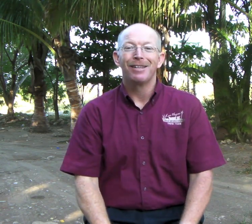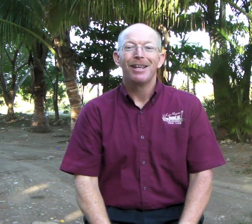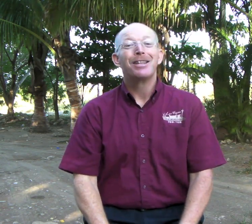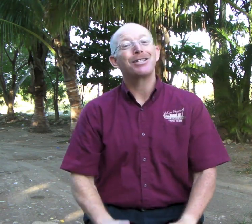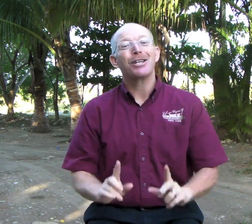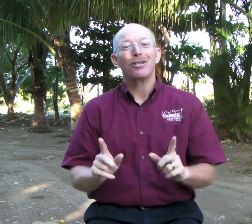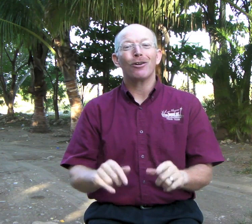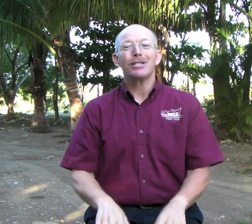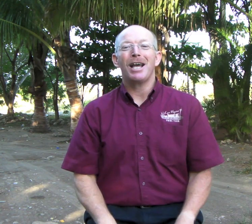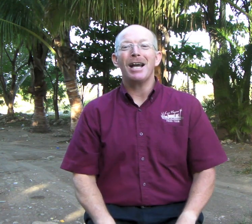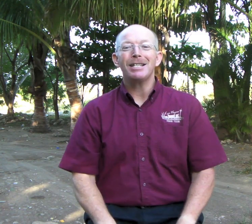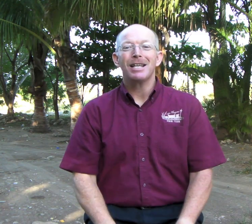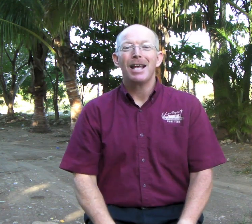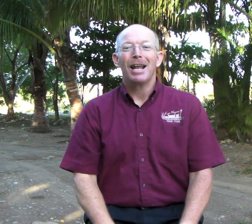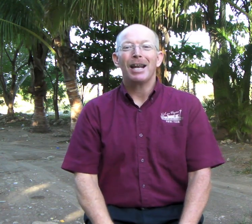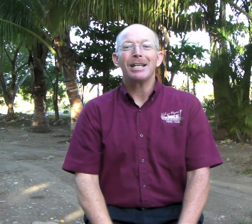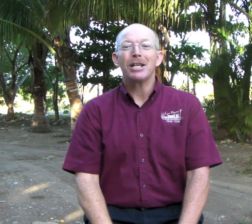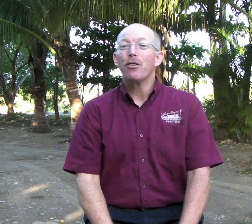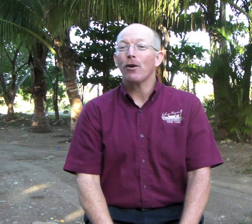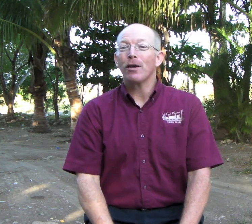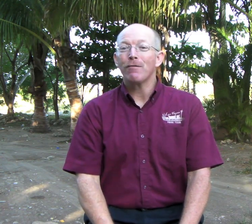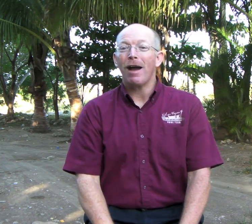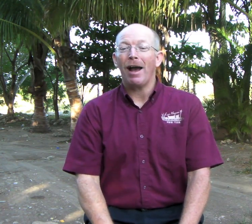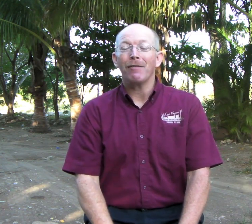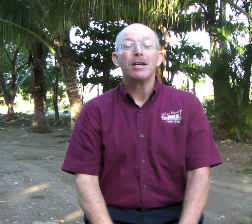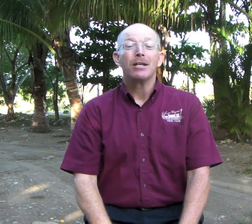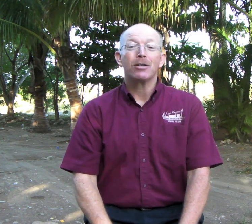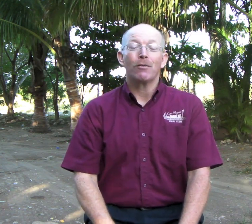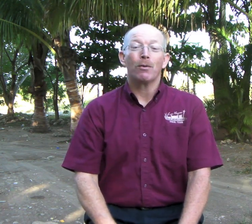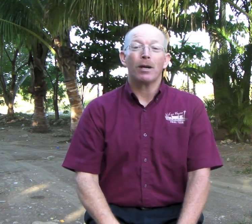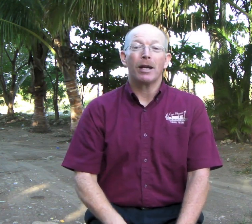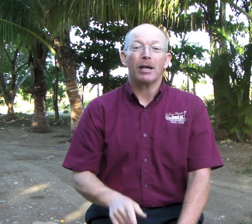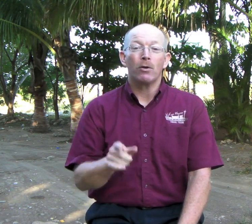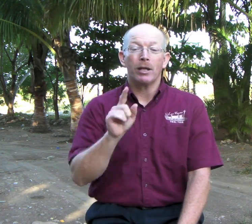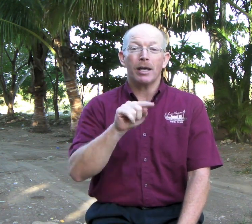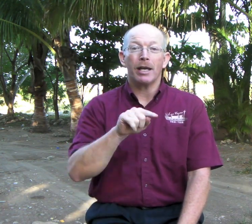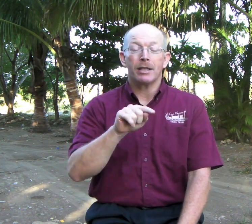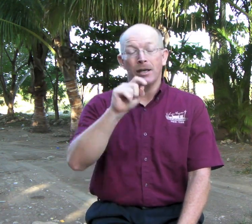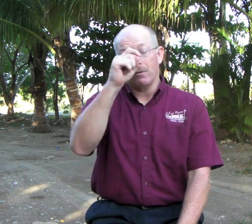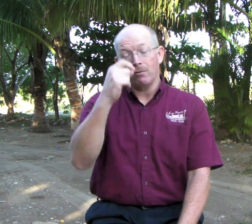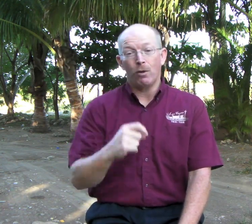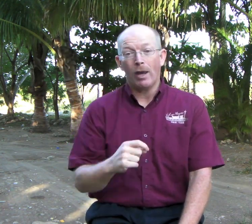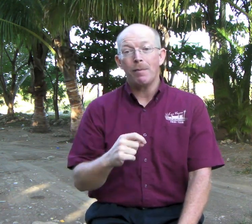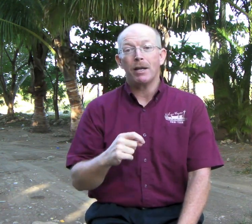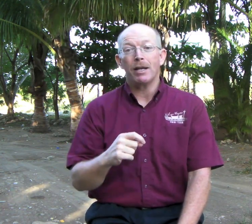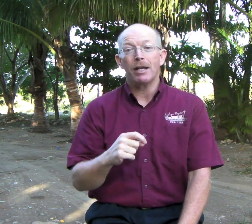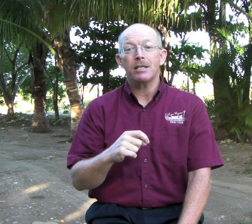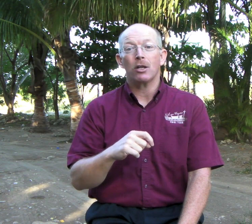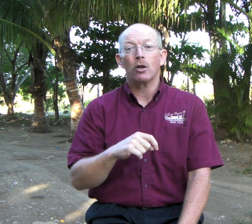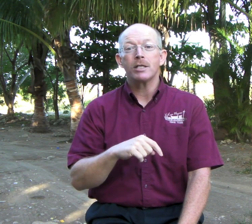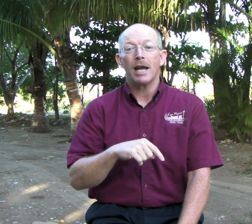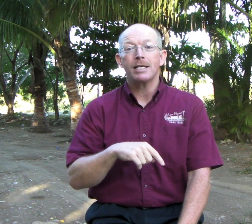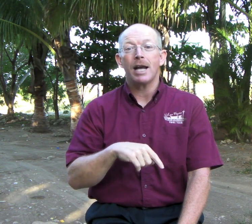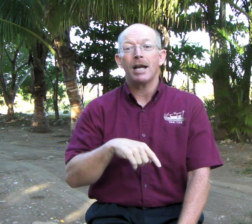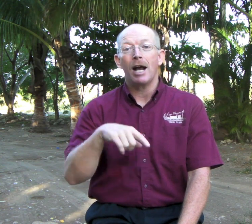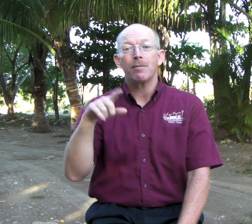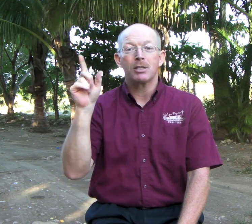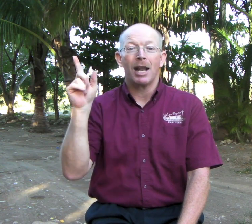This is Learn Signs. Lesson 35. So if you want to go to the get the vocabulary list. Learnsigns.com slash